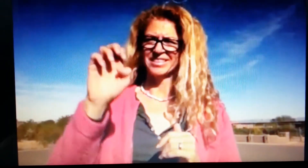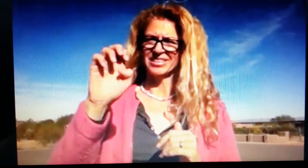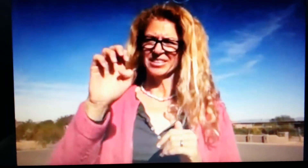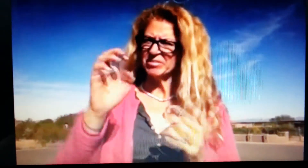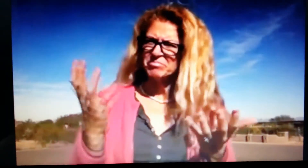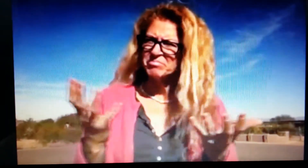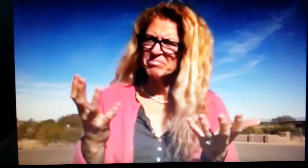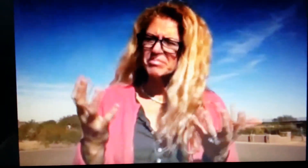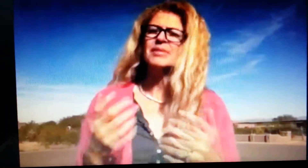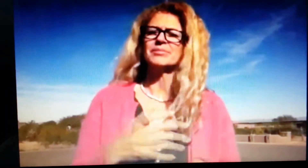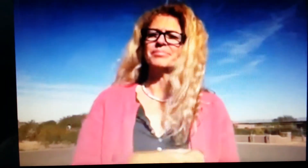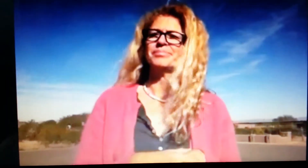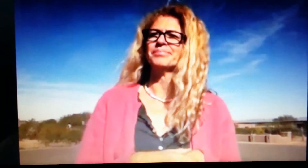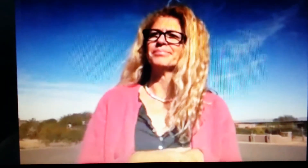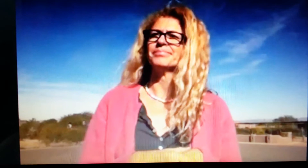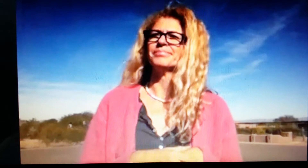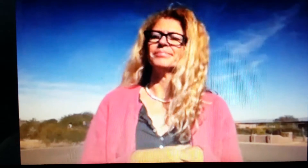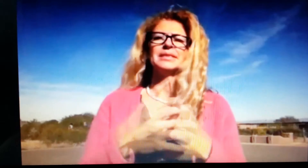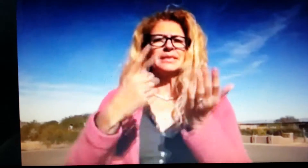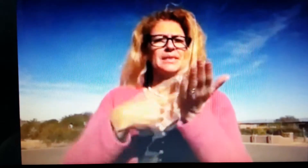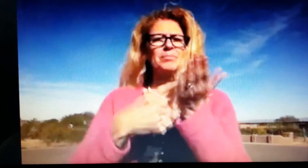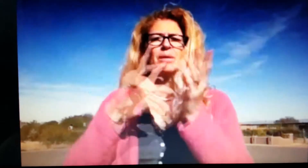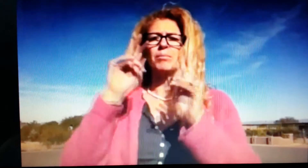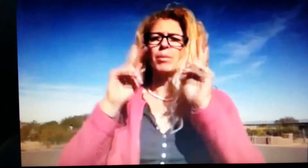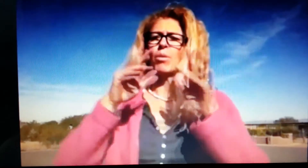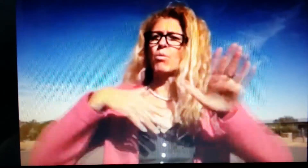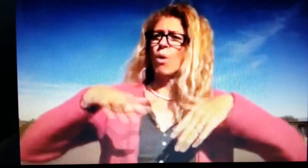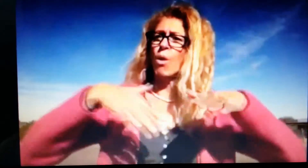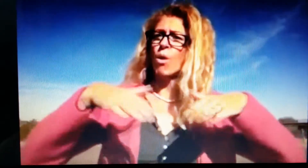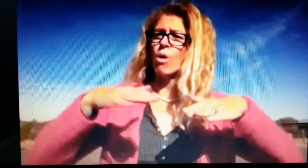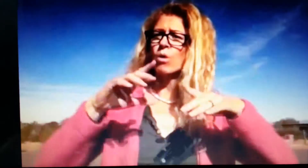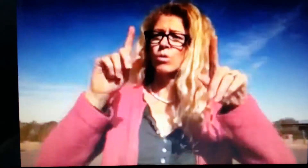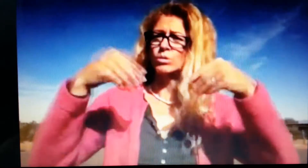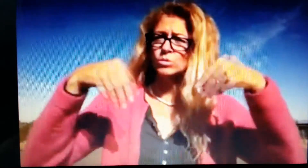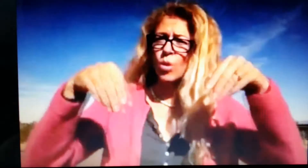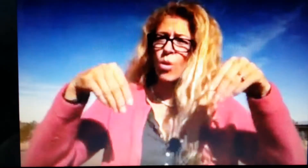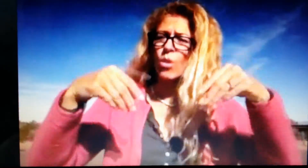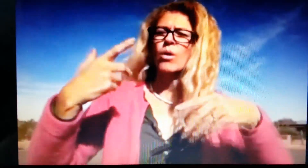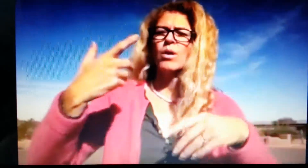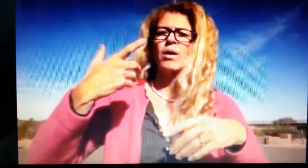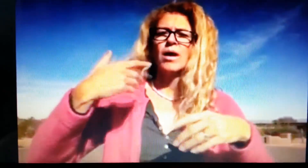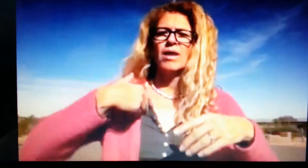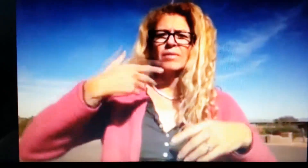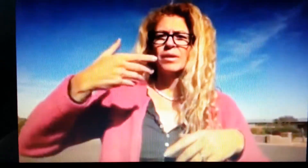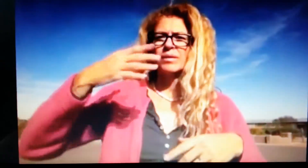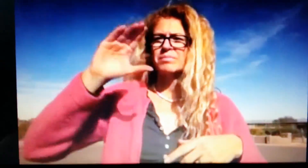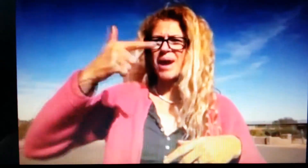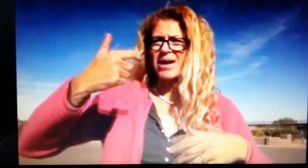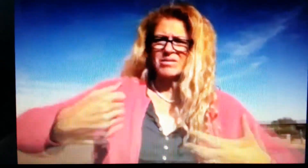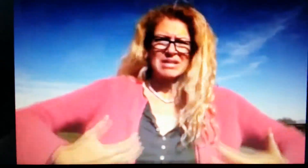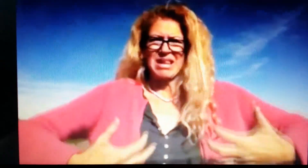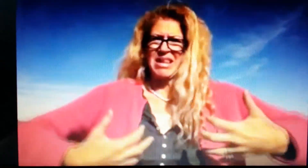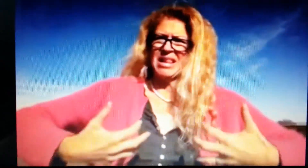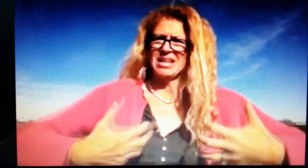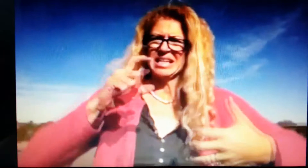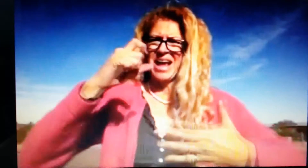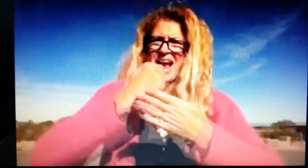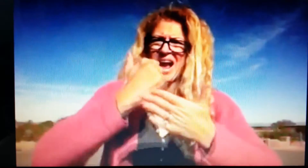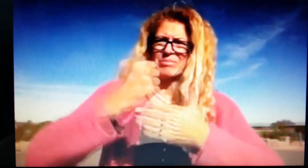all right so now on the small gestures what are small gestures you know they're you know when you see some